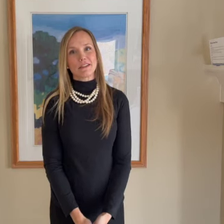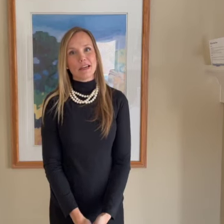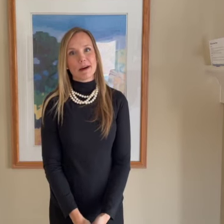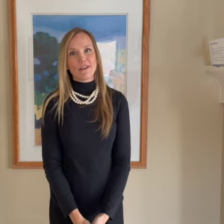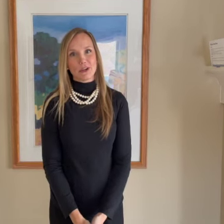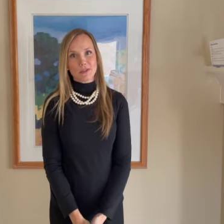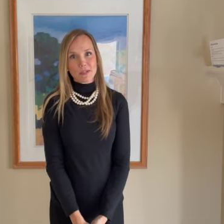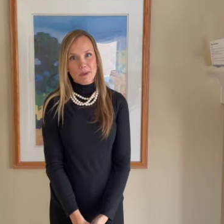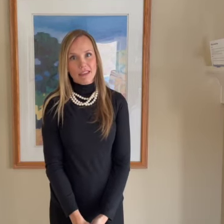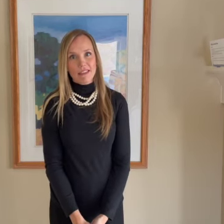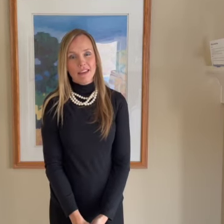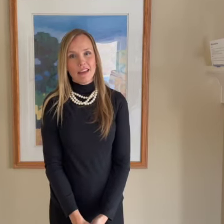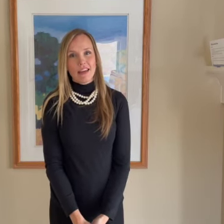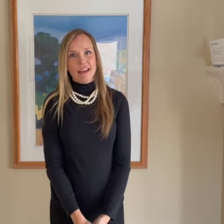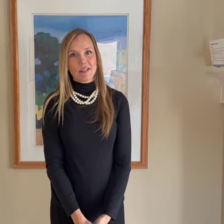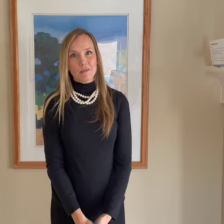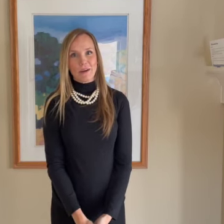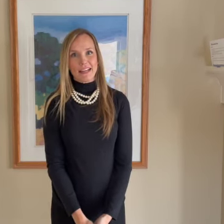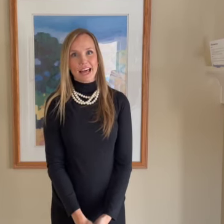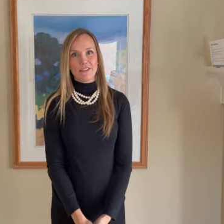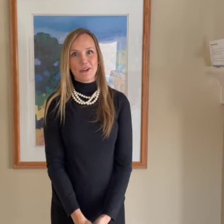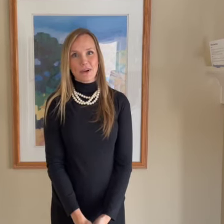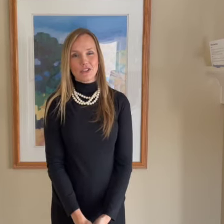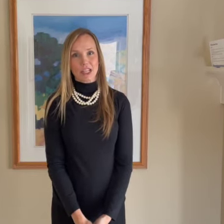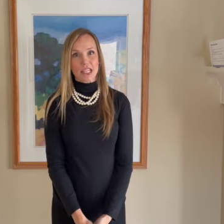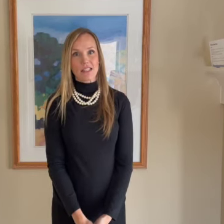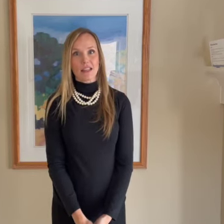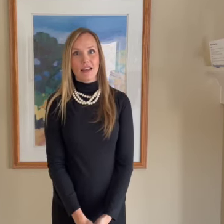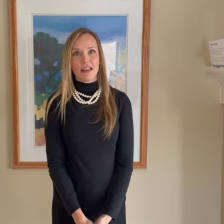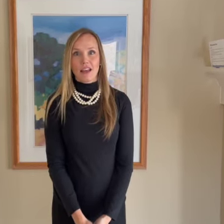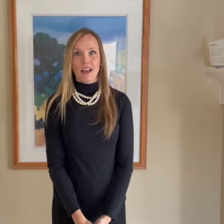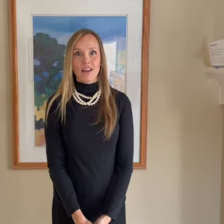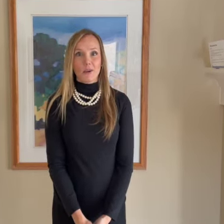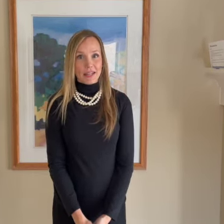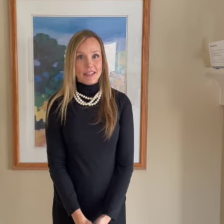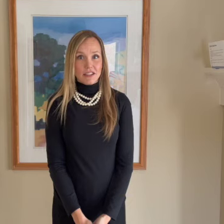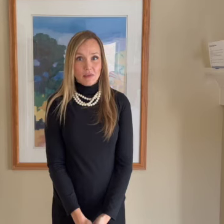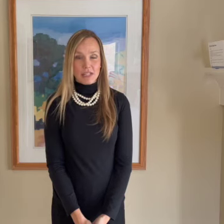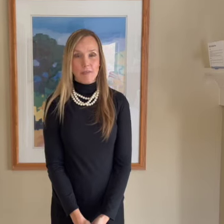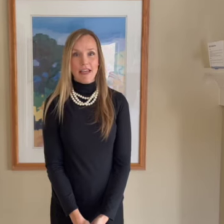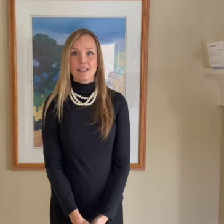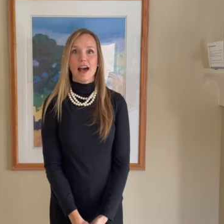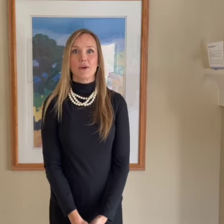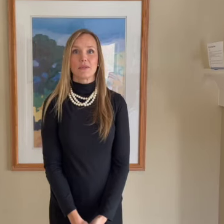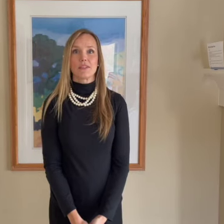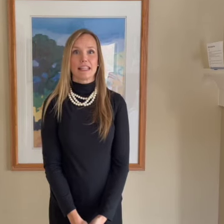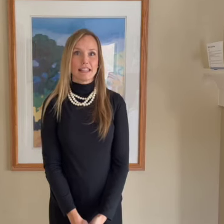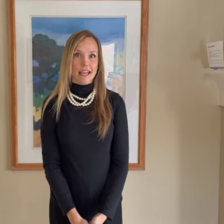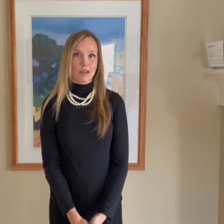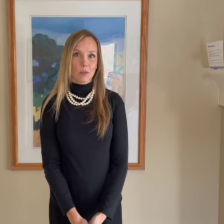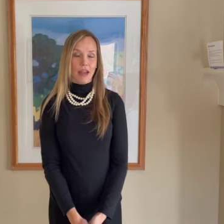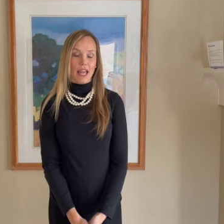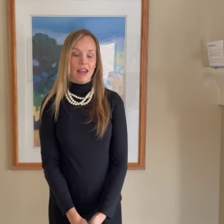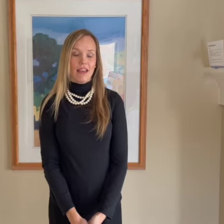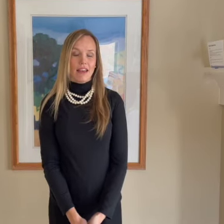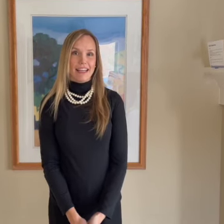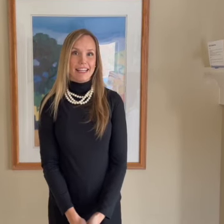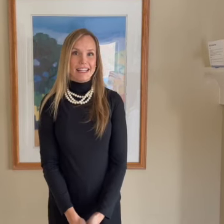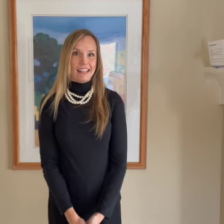about Joseph Smith as a boy having questions and going into the woods by his house, kneeling down to pray and getting an